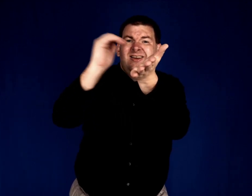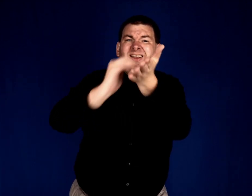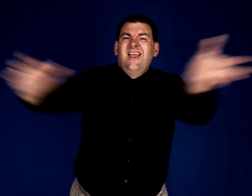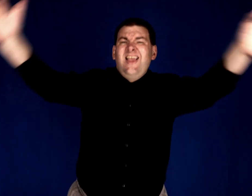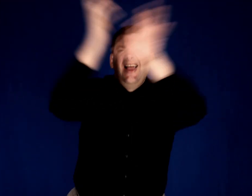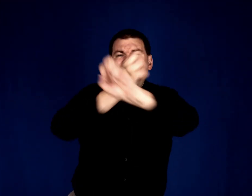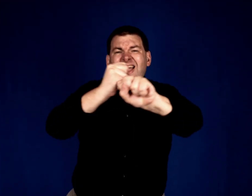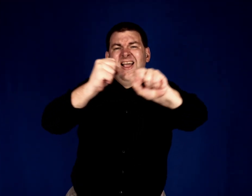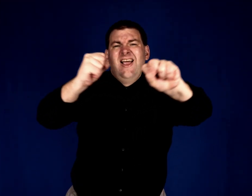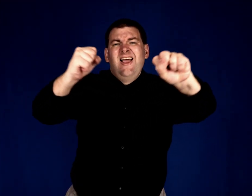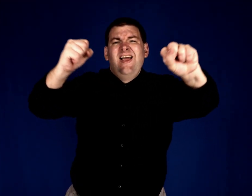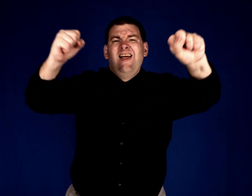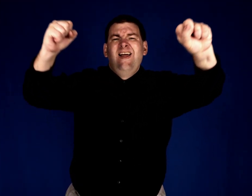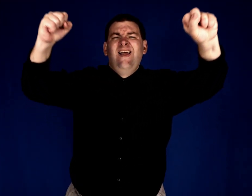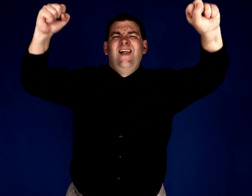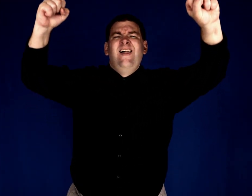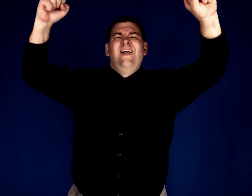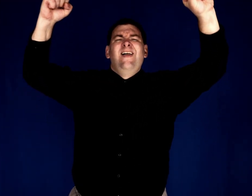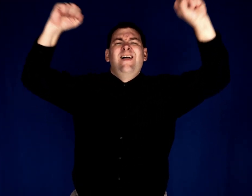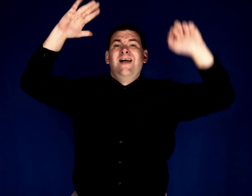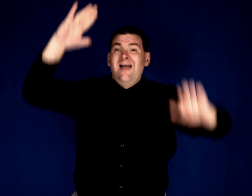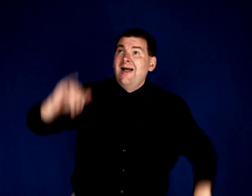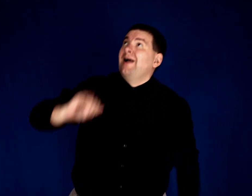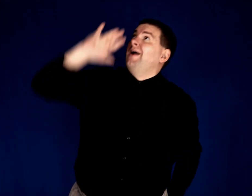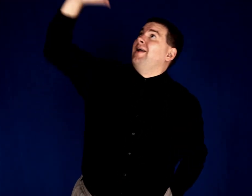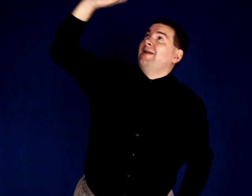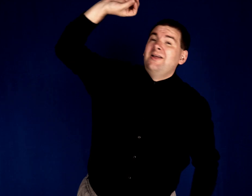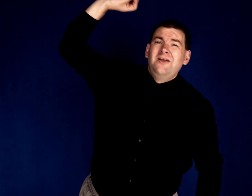saved by grace.